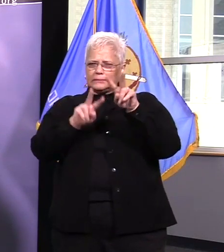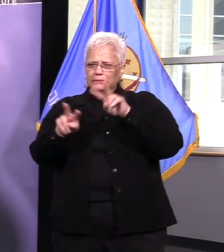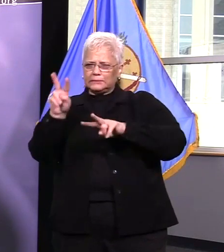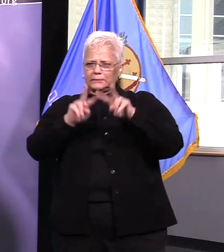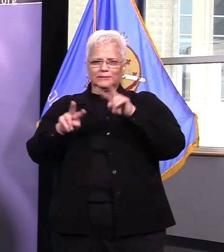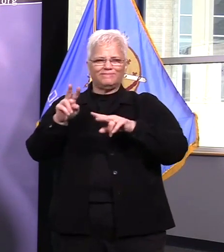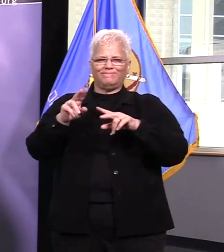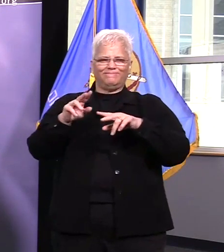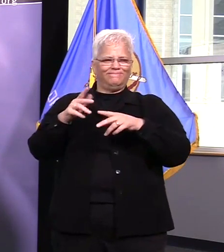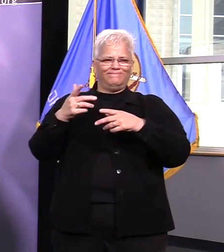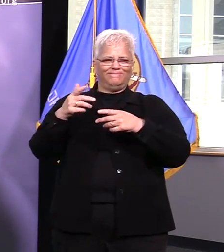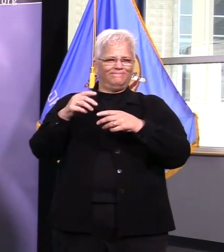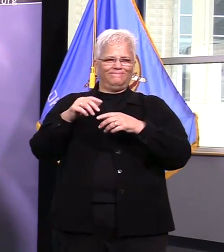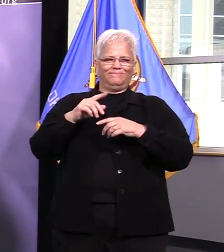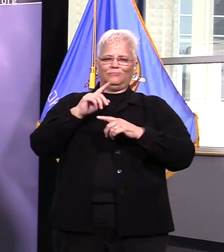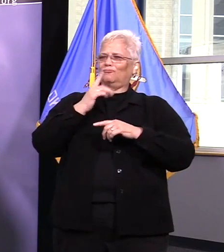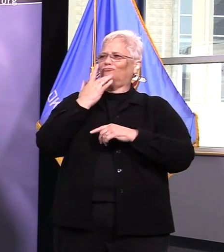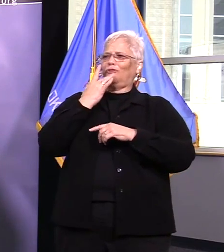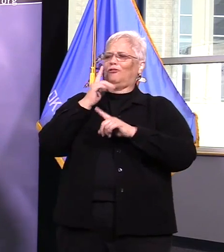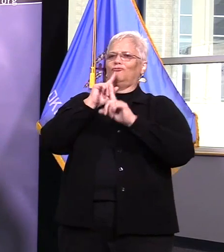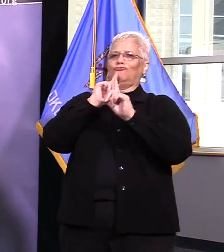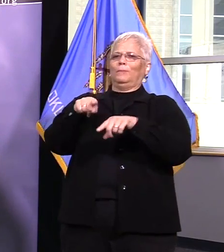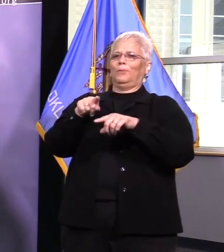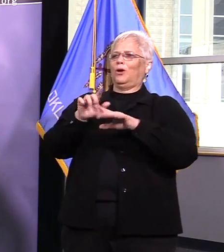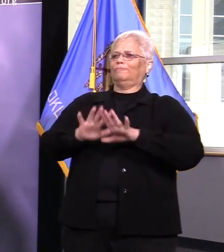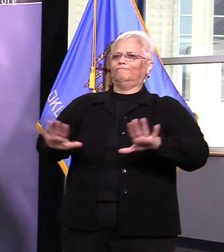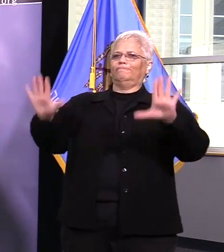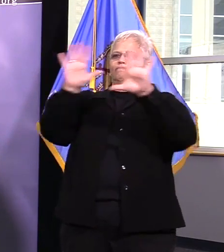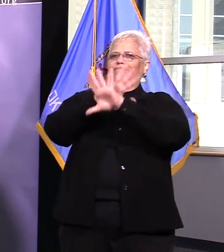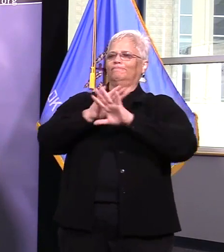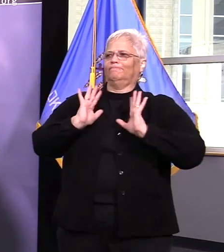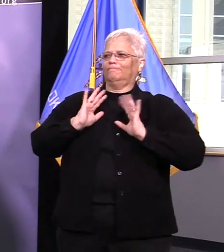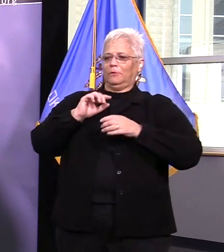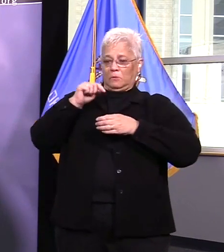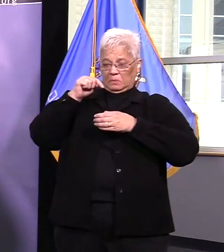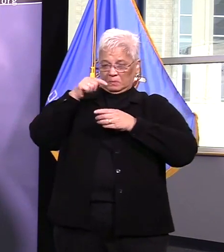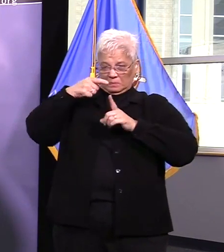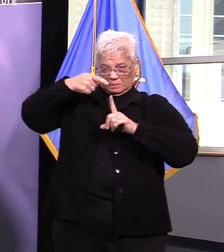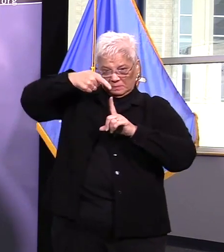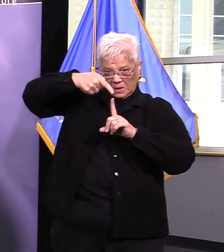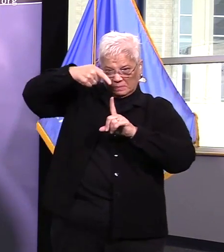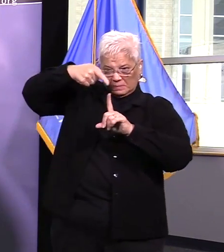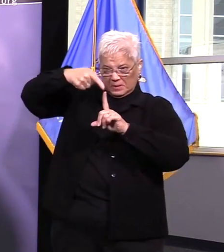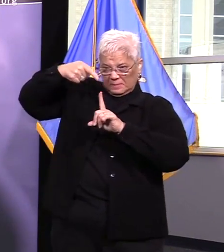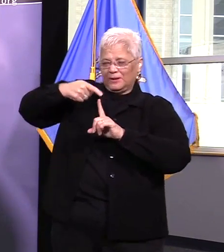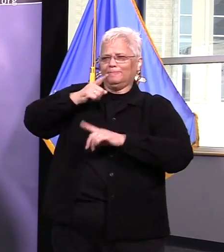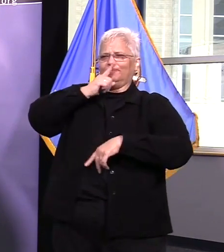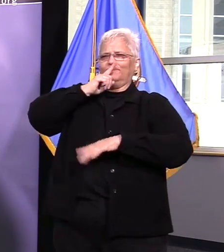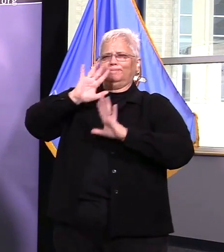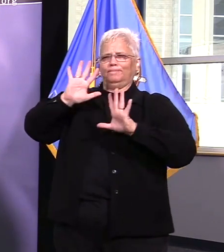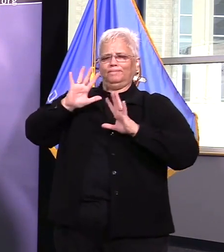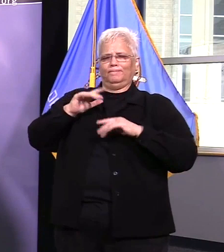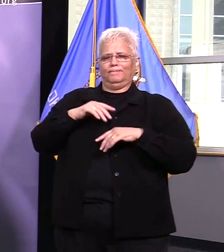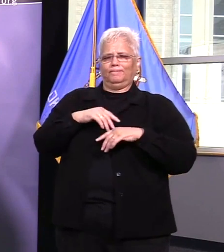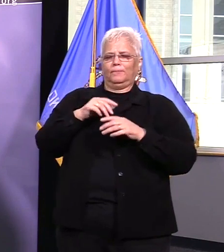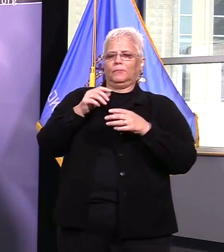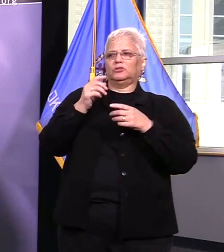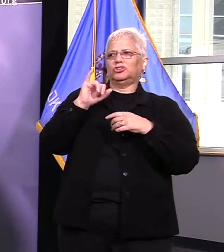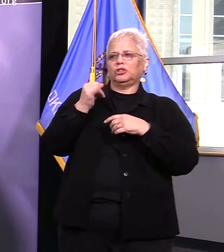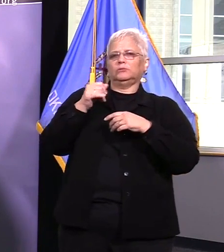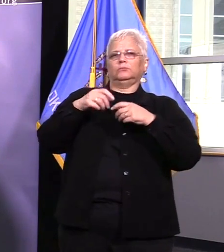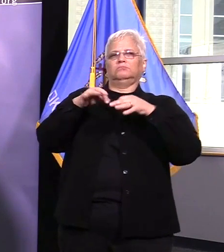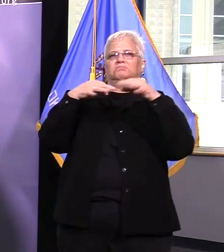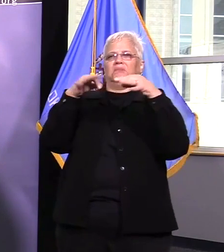what communities we're getting cases from but really the bottom line is that at this juncture this is widespread i think every community